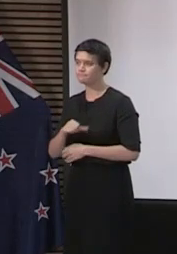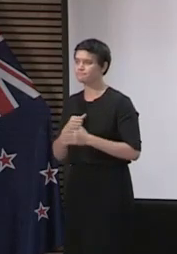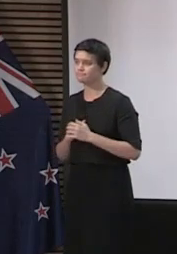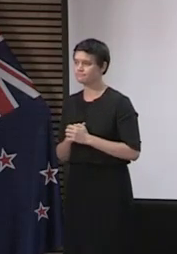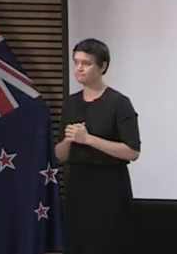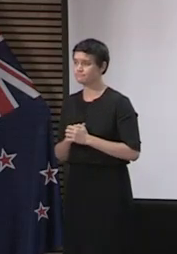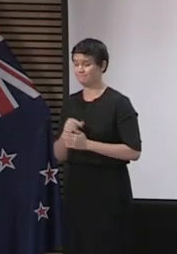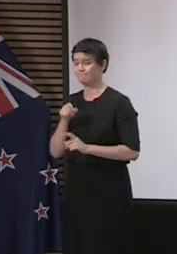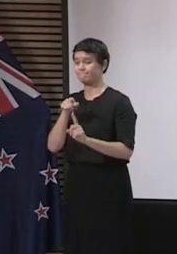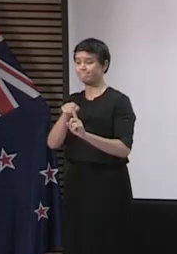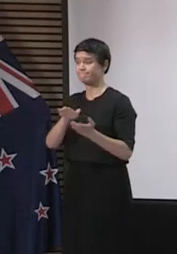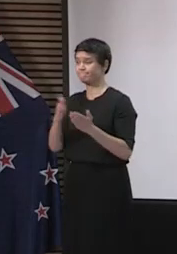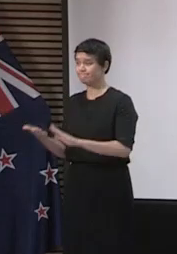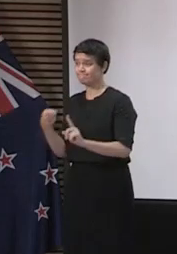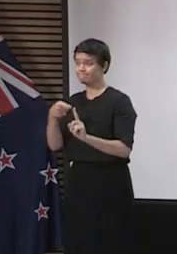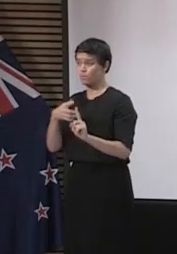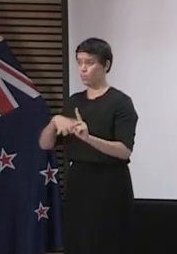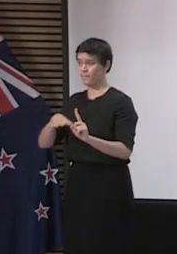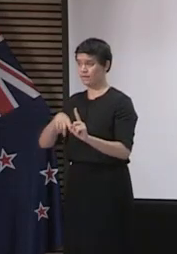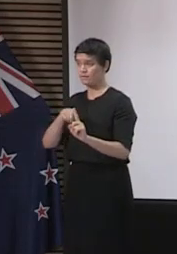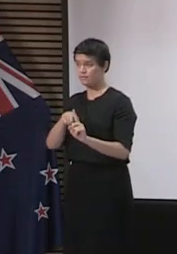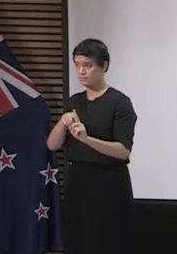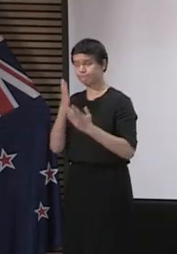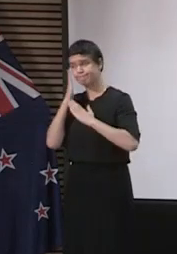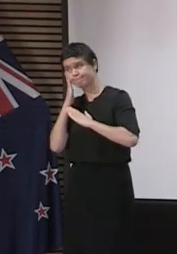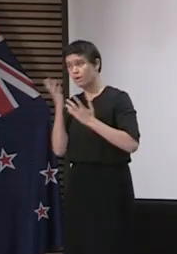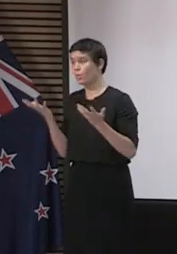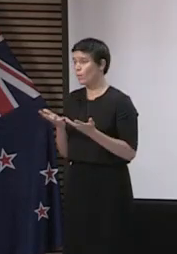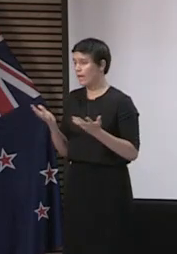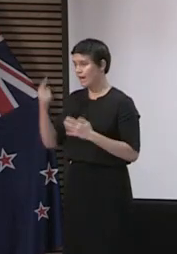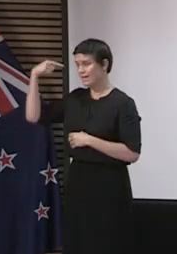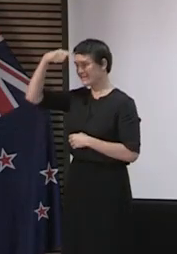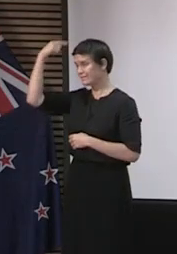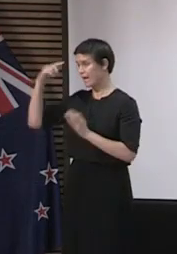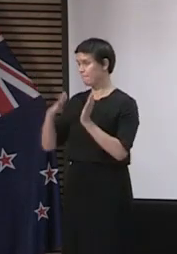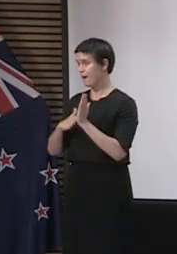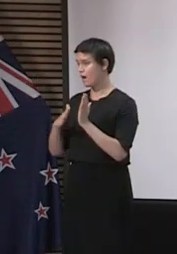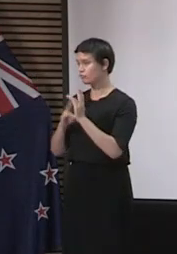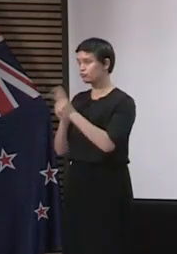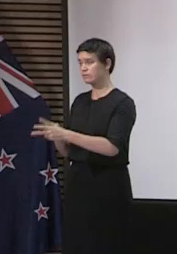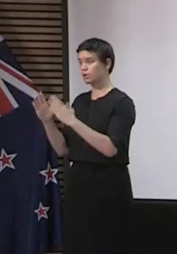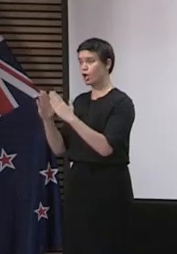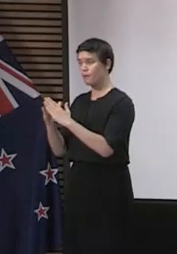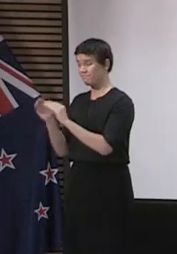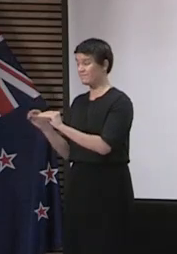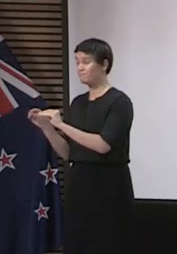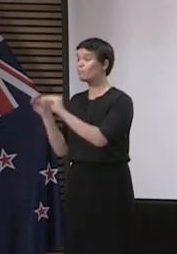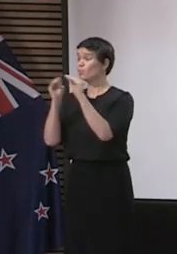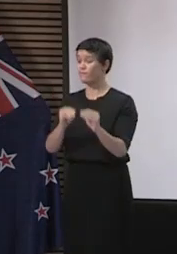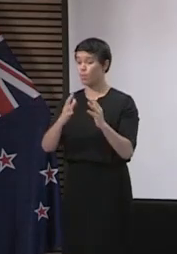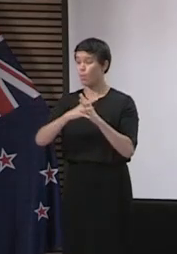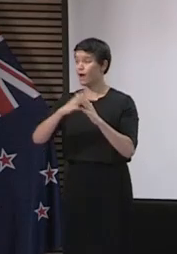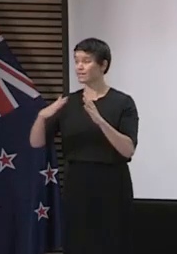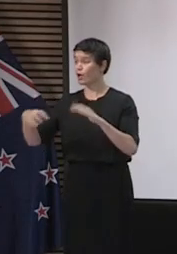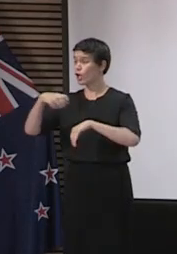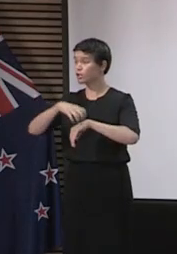A woman in her 90s who was a resident at St Margaret's Hospital and Rest Home died yesterday in Waitakere Hospital. Our thoughts are obviously